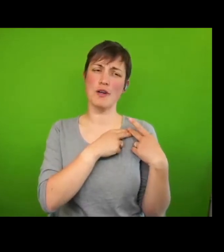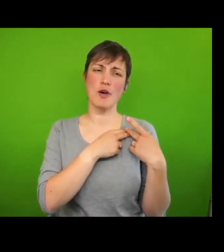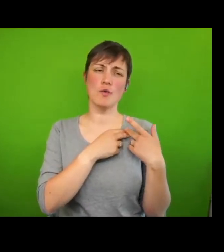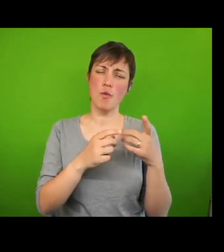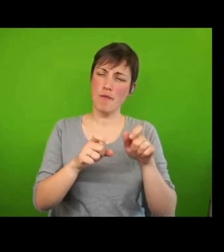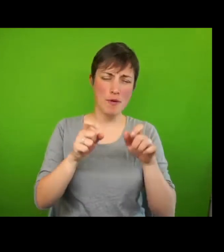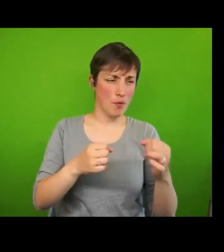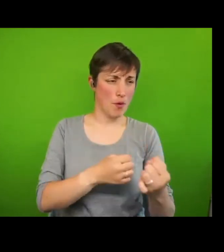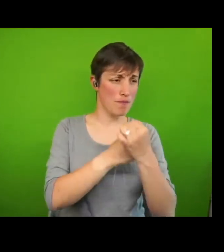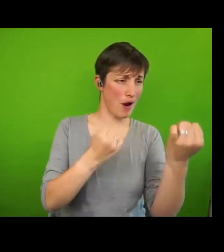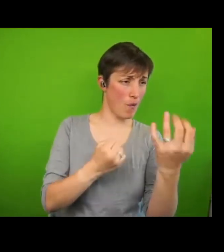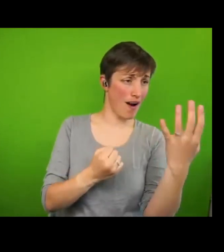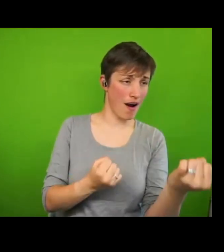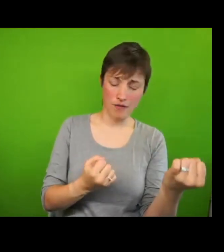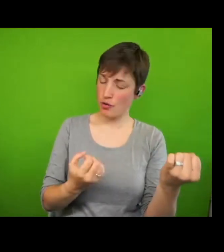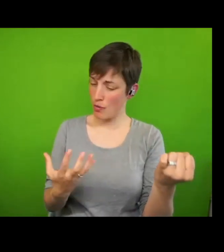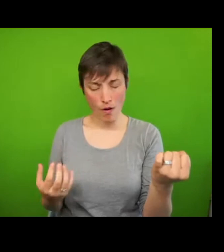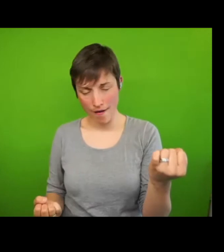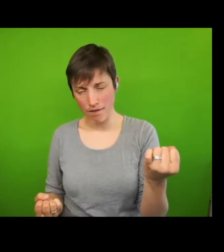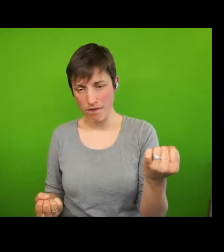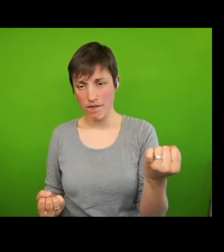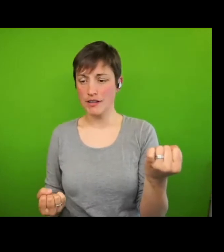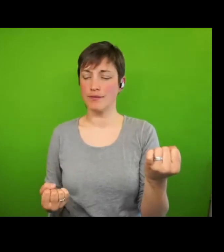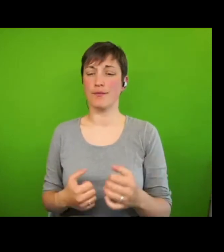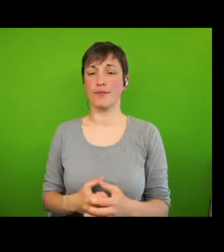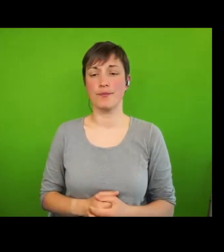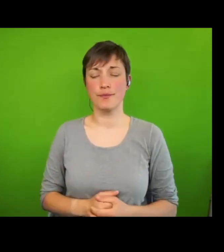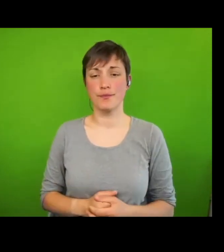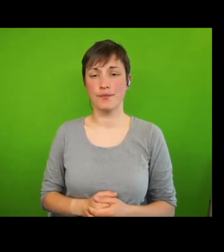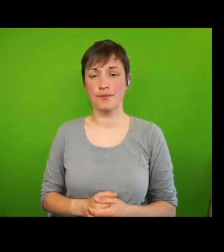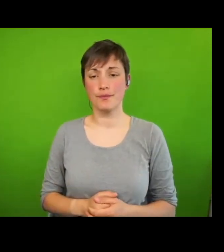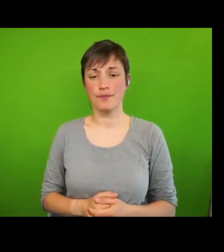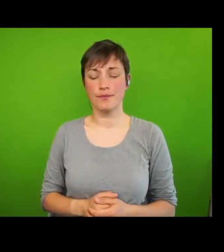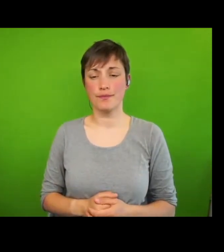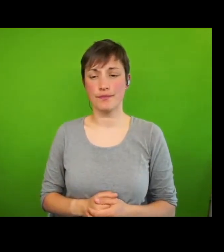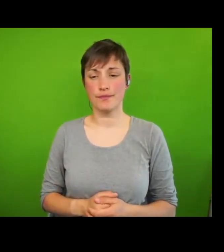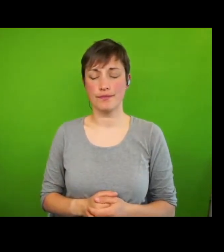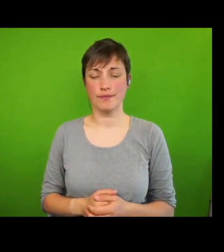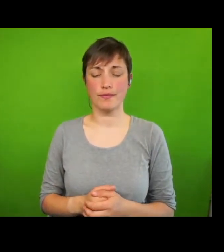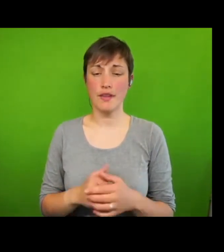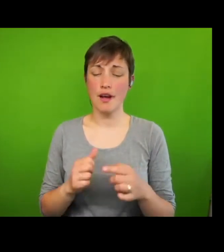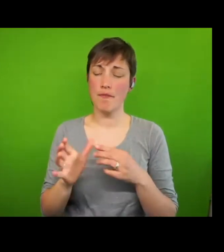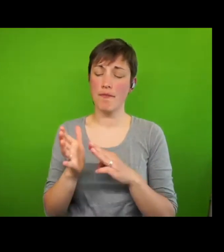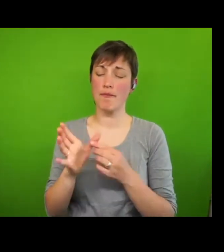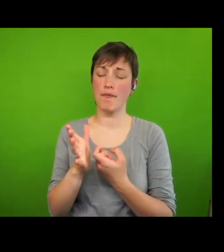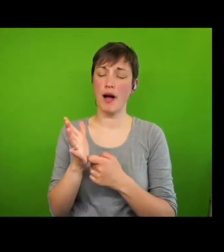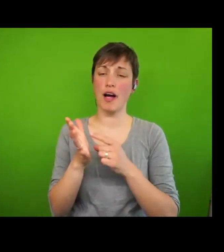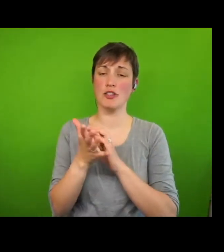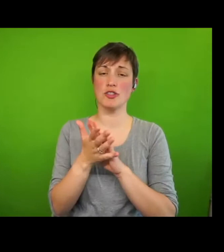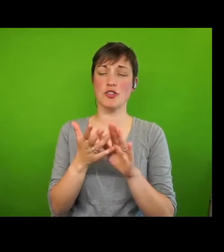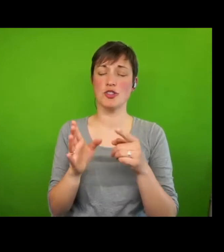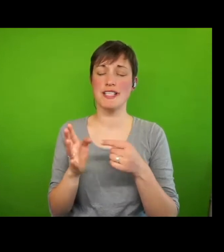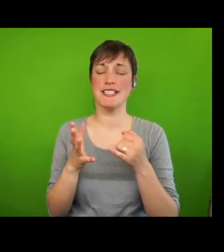lesser power in a democracy. Amartya Sen, who has been instrumental in the